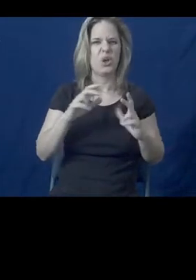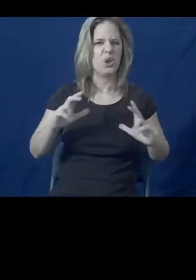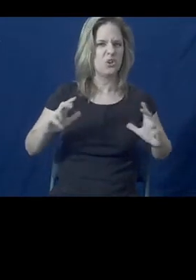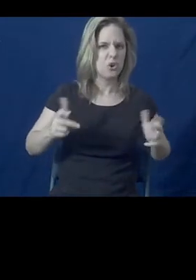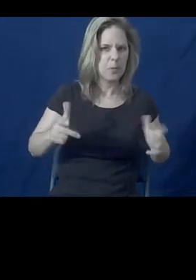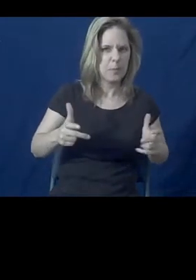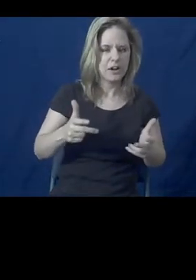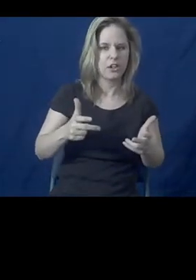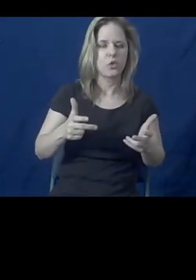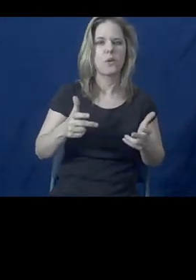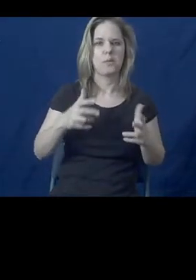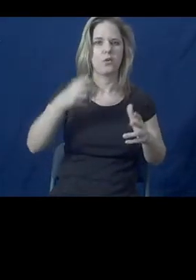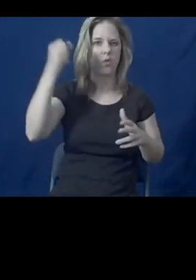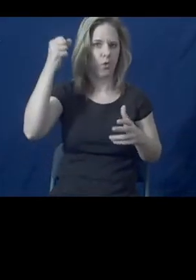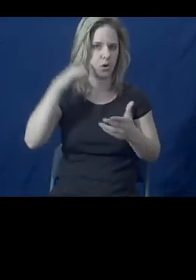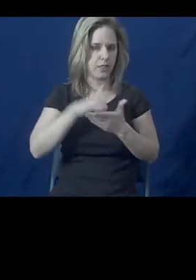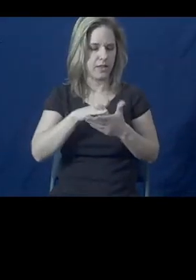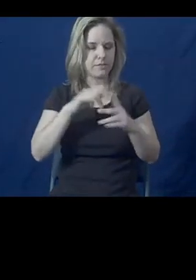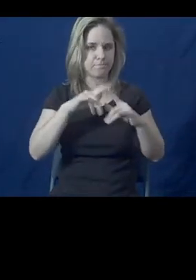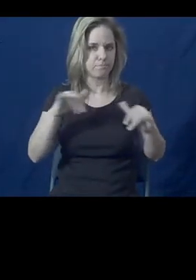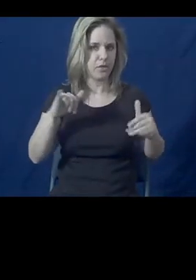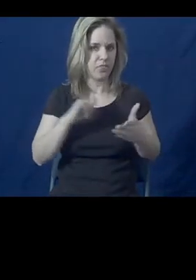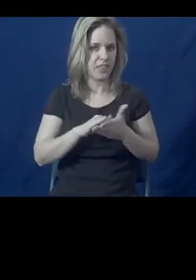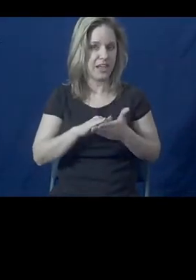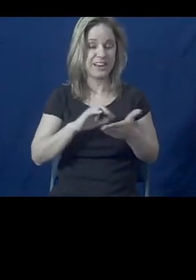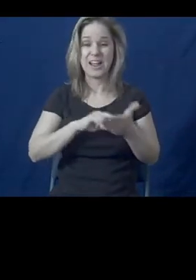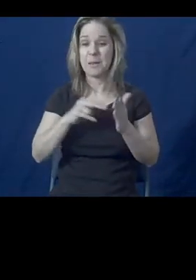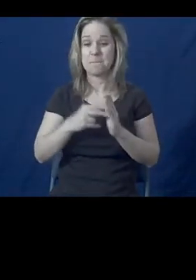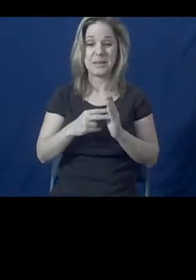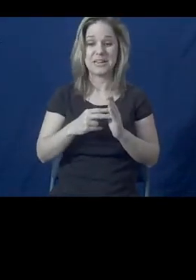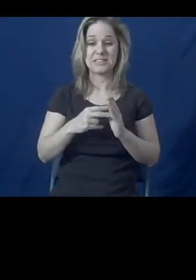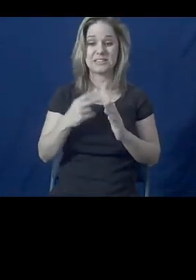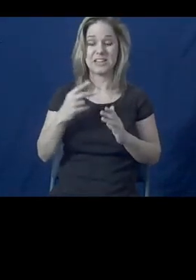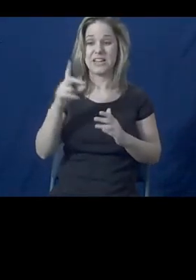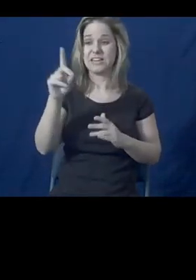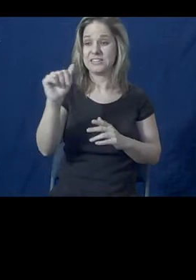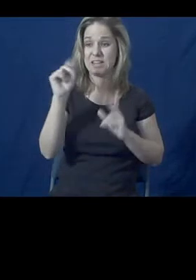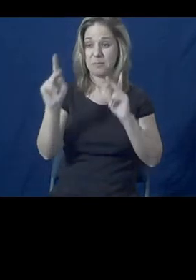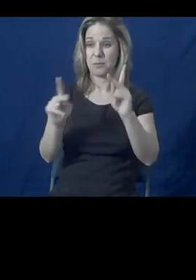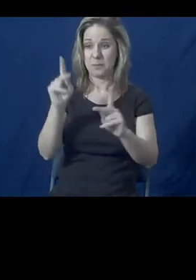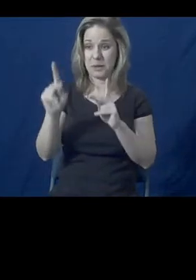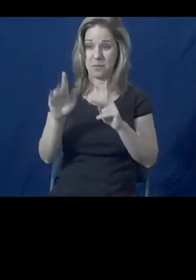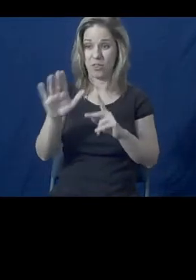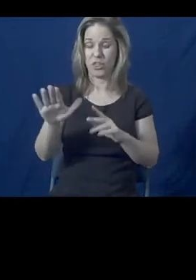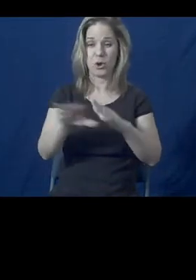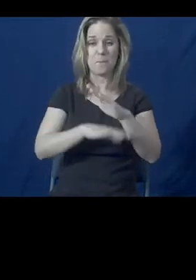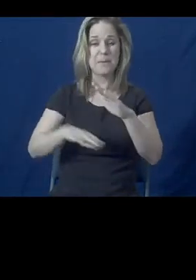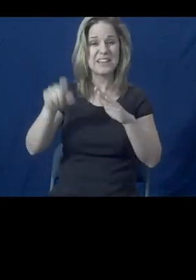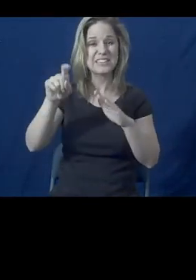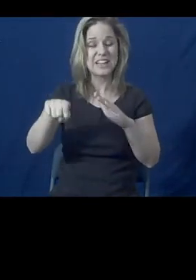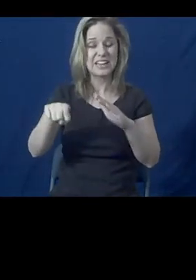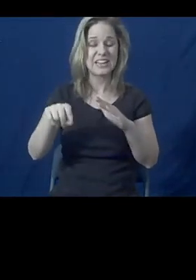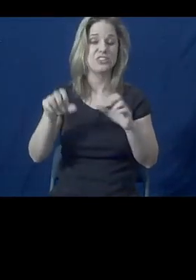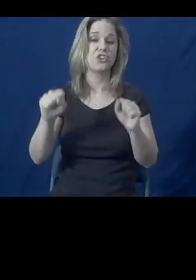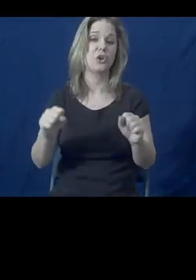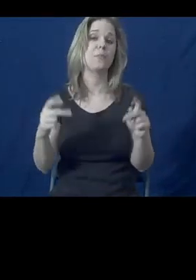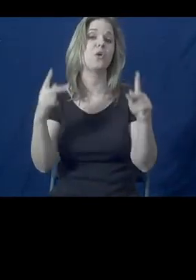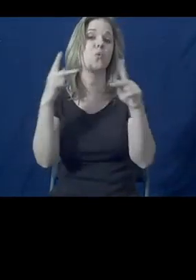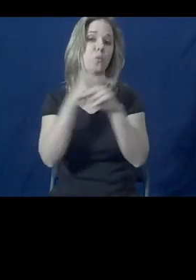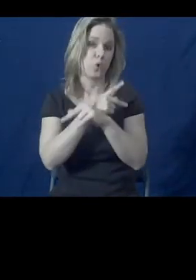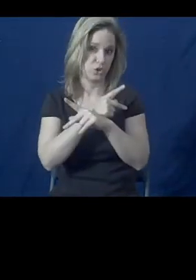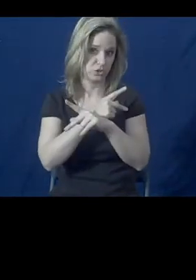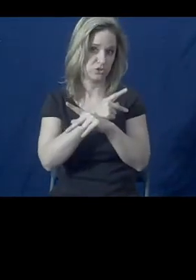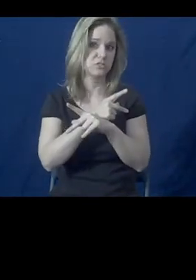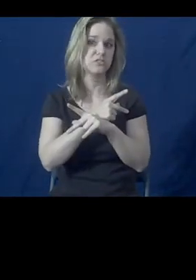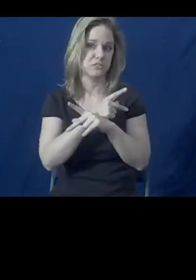equipment, and things like that. So the basic needs of someone with a disability may indeed be even greater